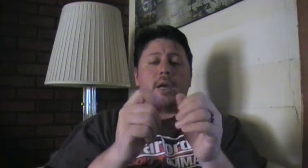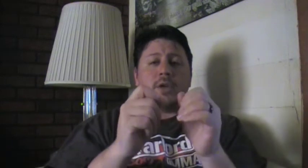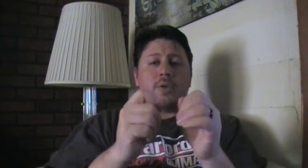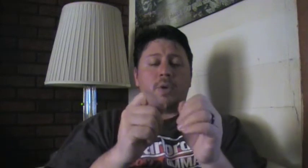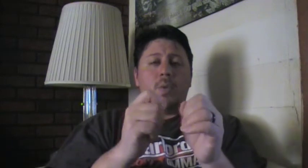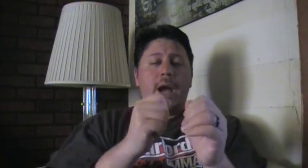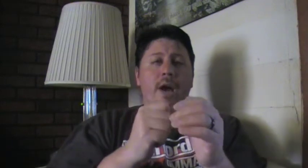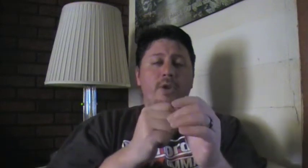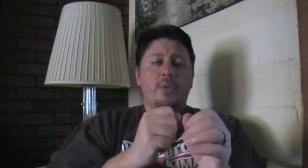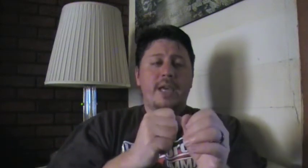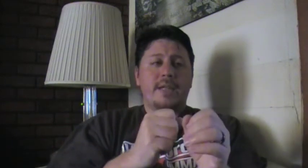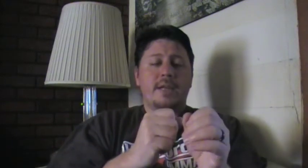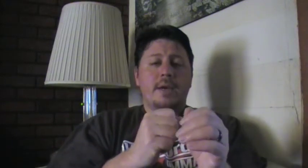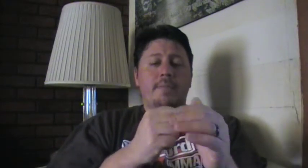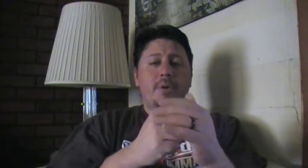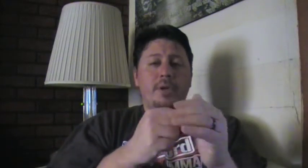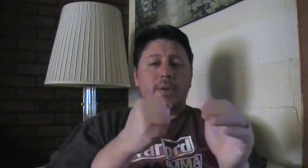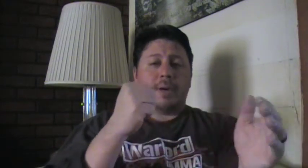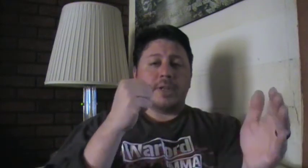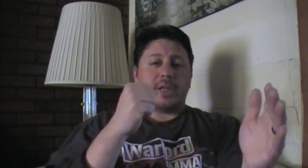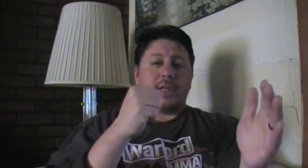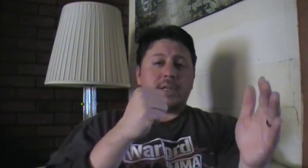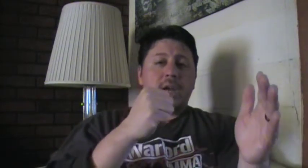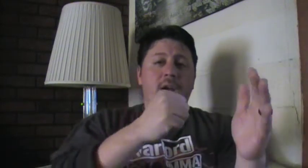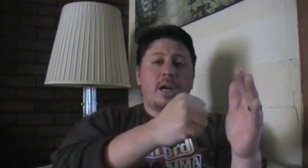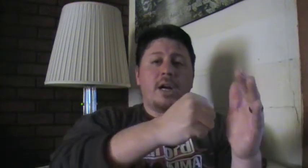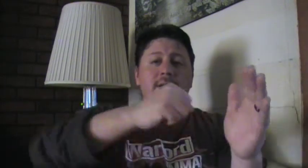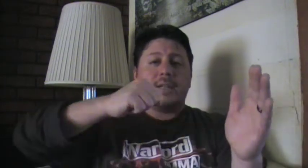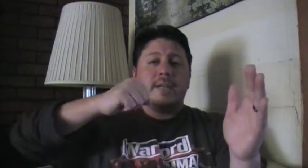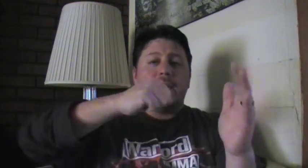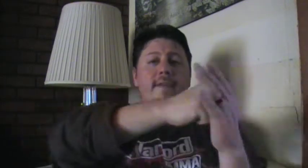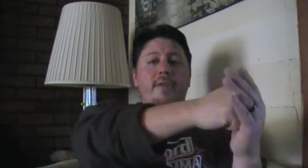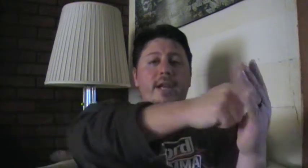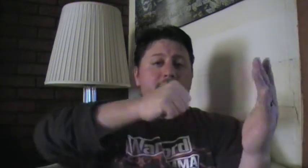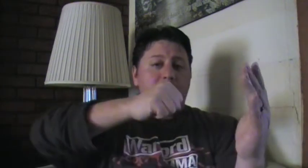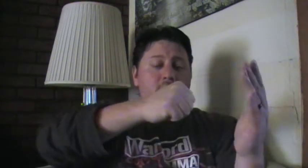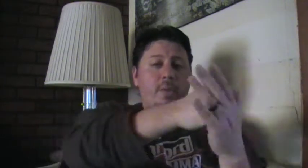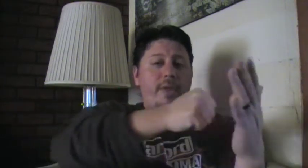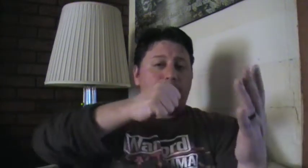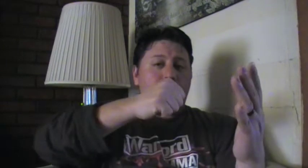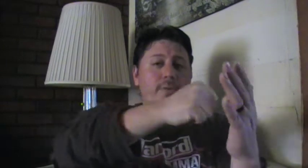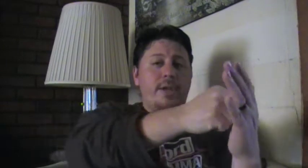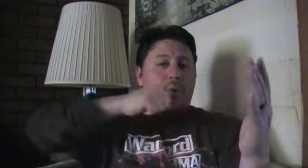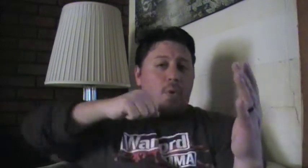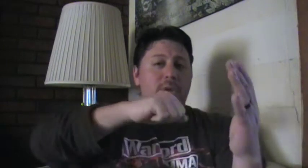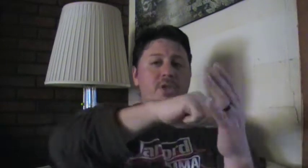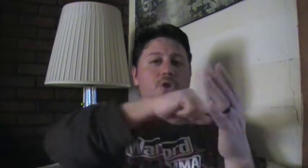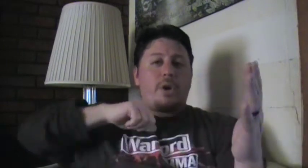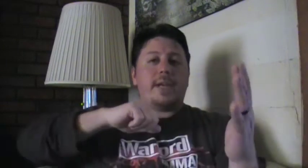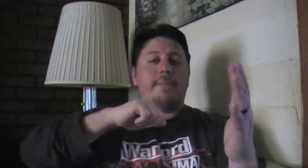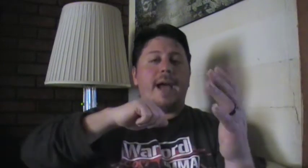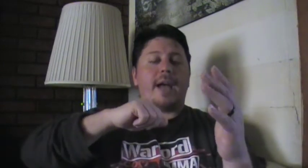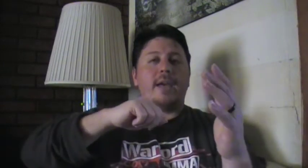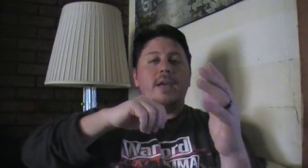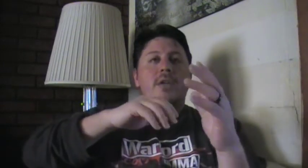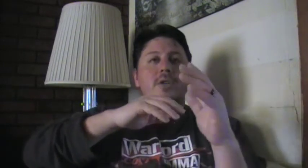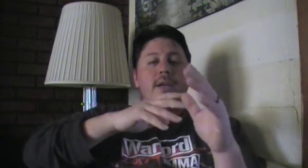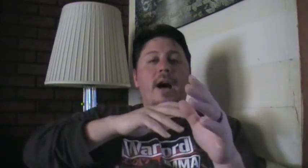Controlling how you hit. Pulling your punch is constantly never hitting all the way through and you're always jerking back to not